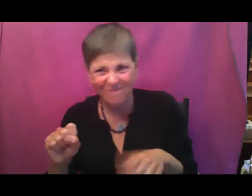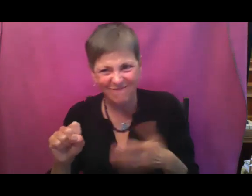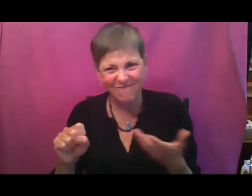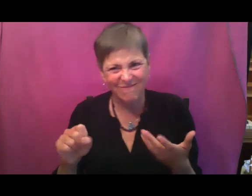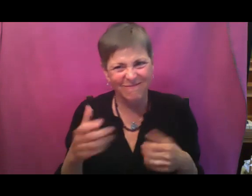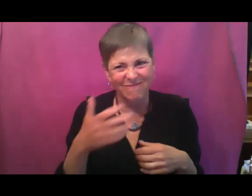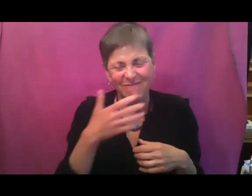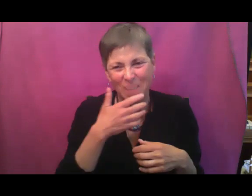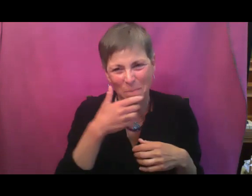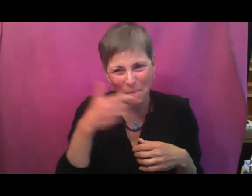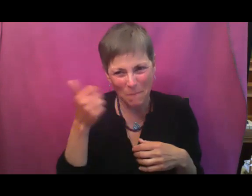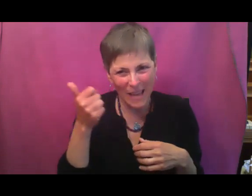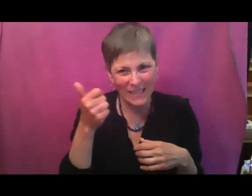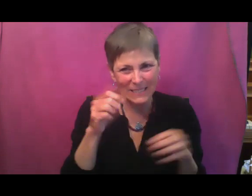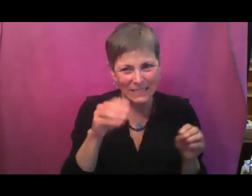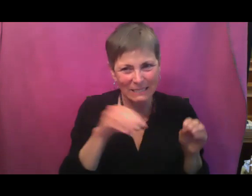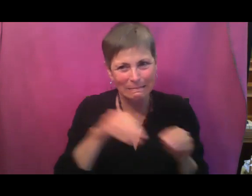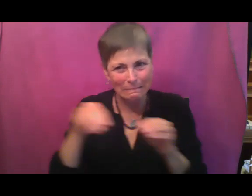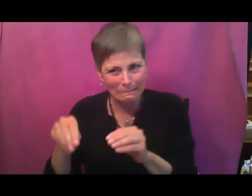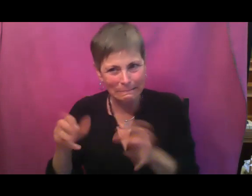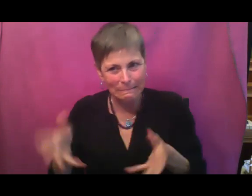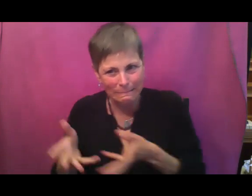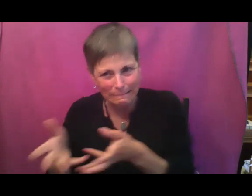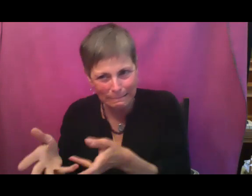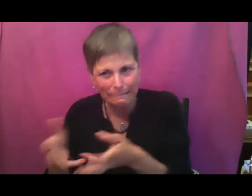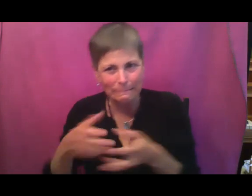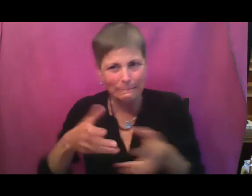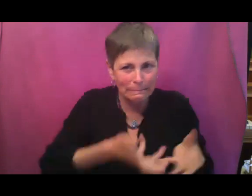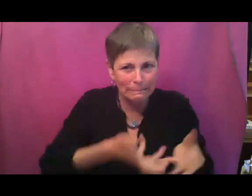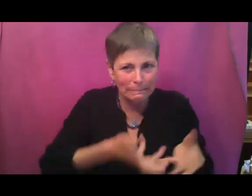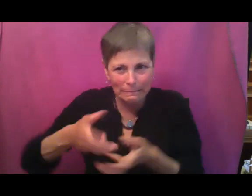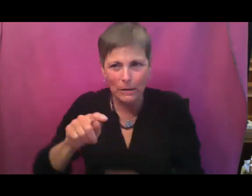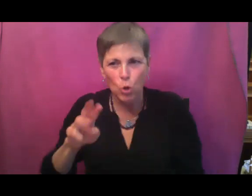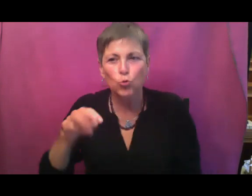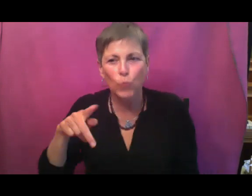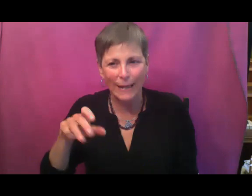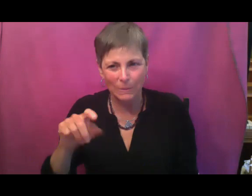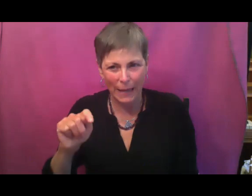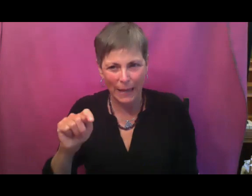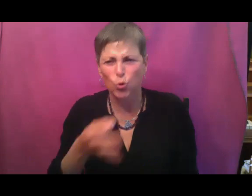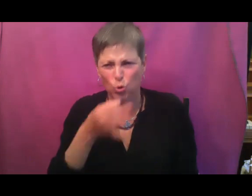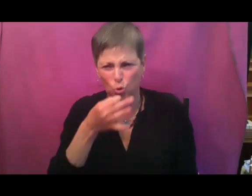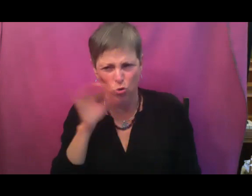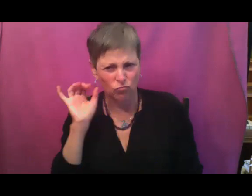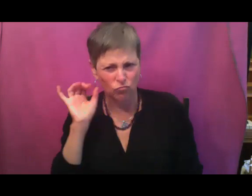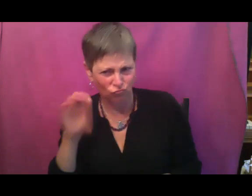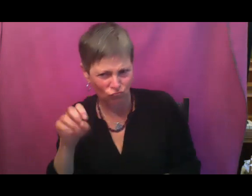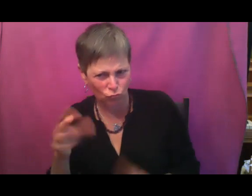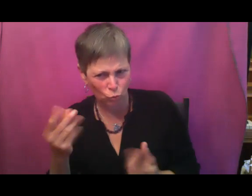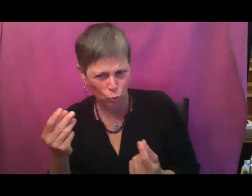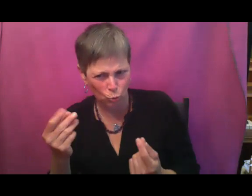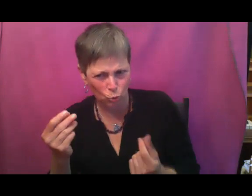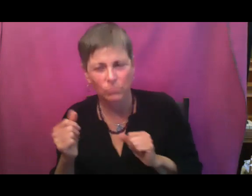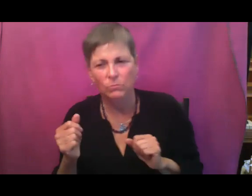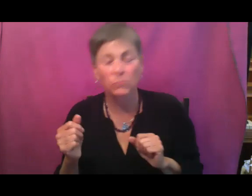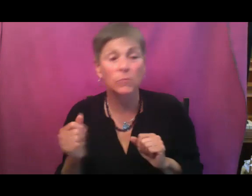delightful slugs. And I'll give you some transplant tips really soon, but just know that it is ideal to be